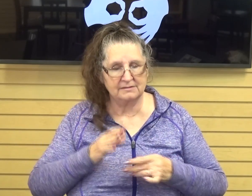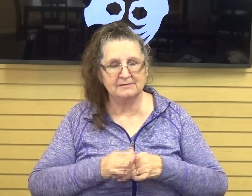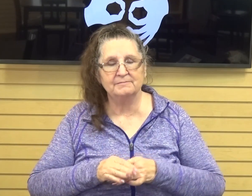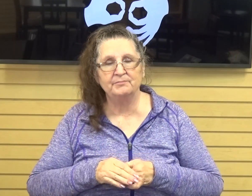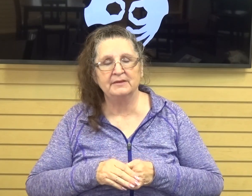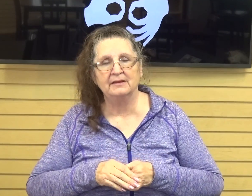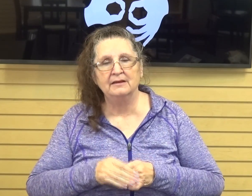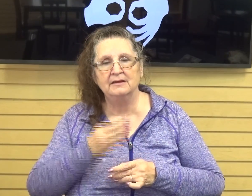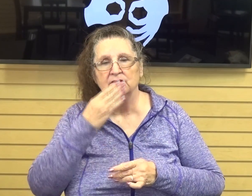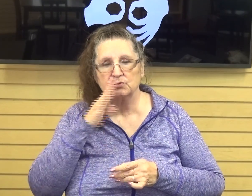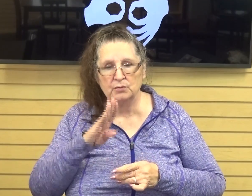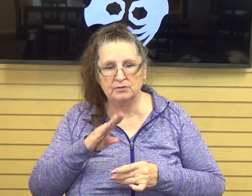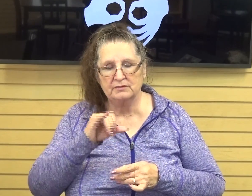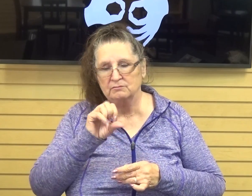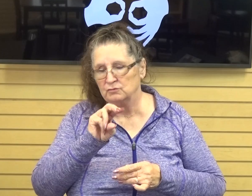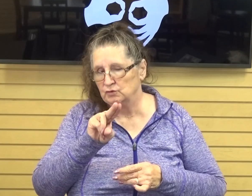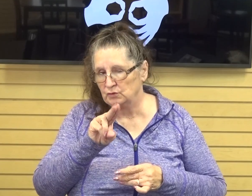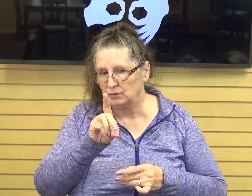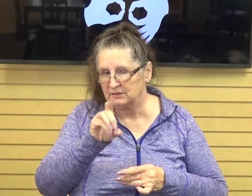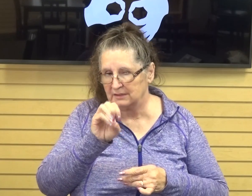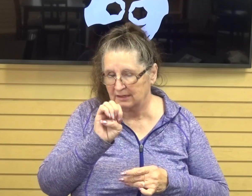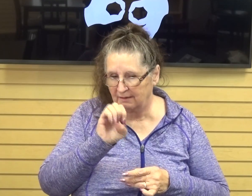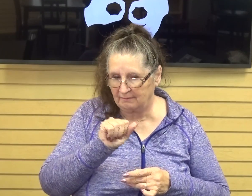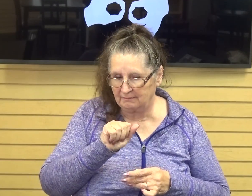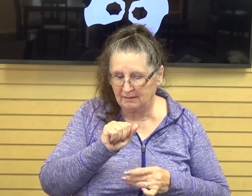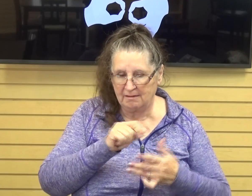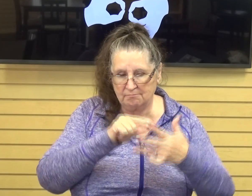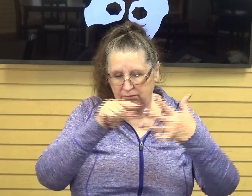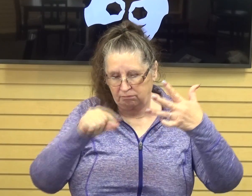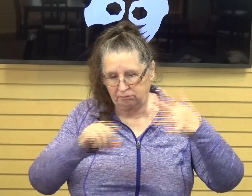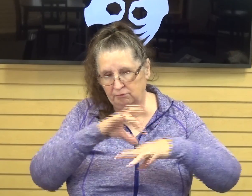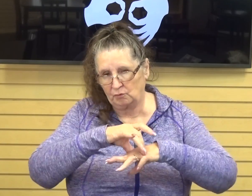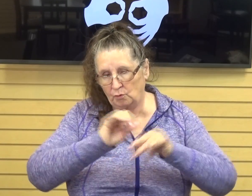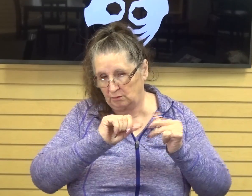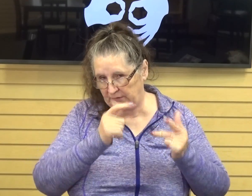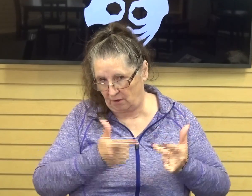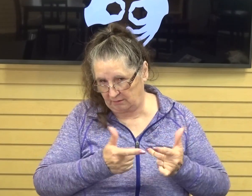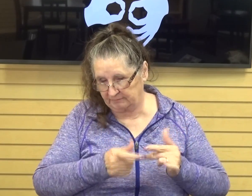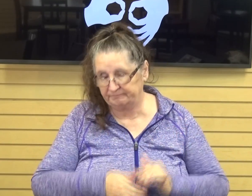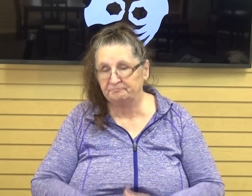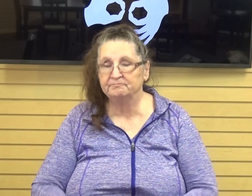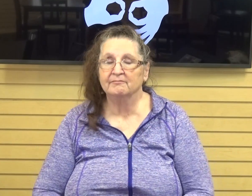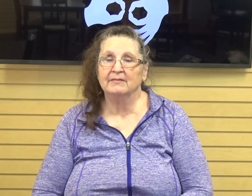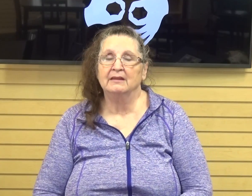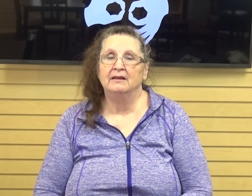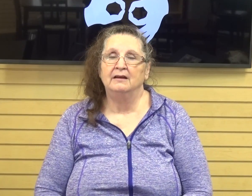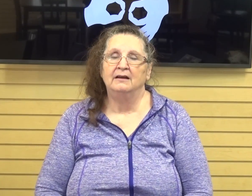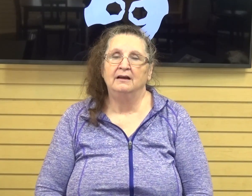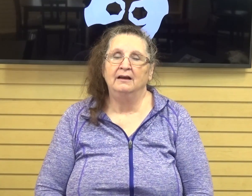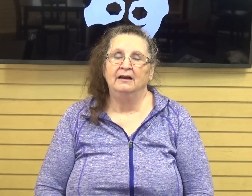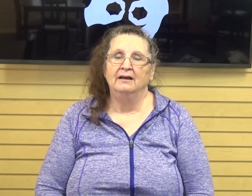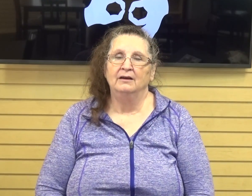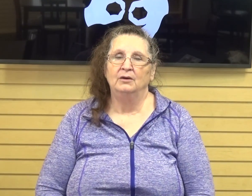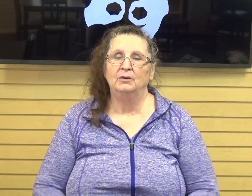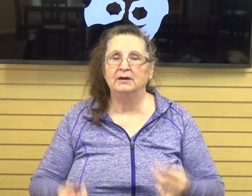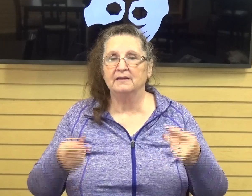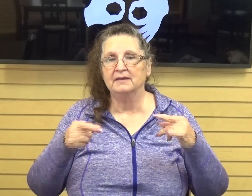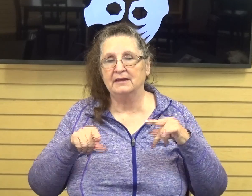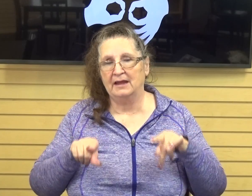Jerusalem, Judea, Samaria, and to the uttermost parts of the world. And so when that actually took place, when that really